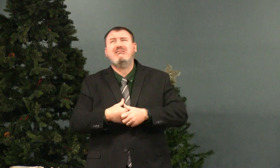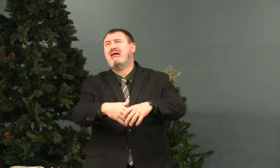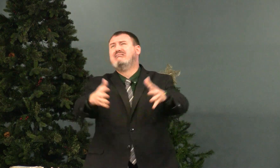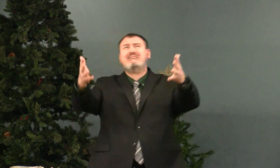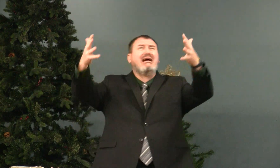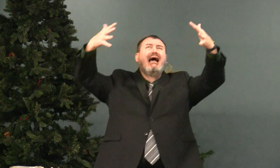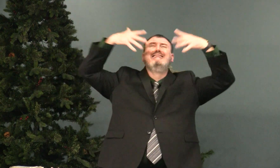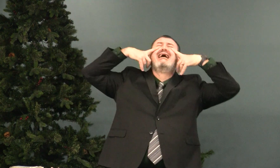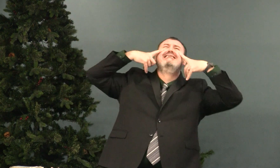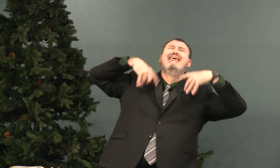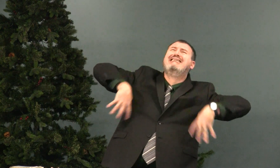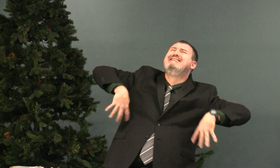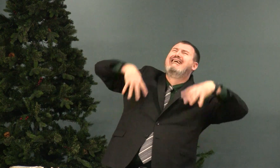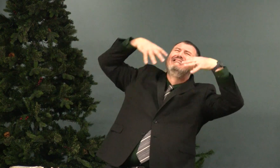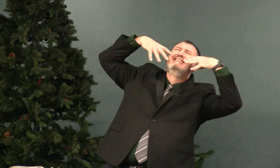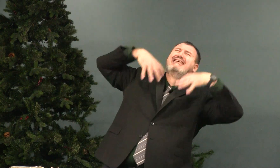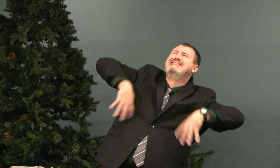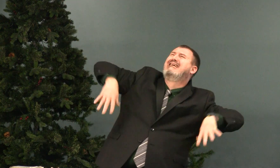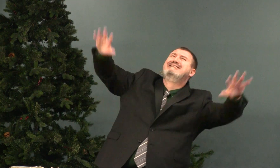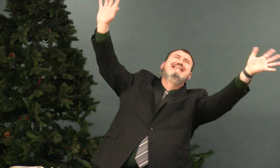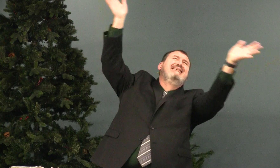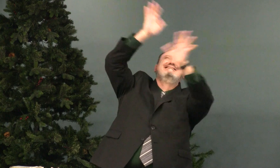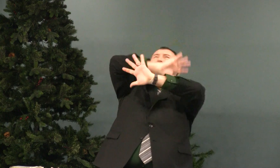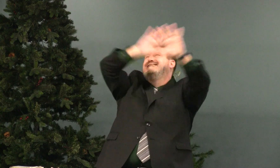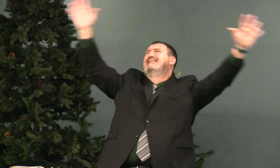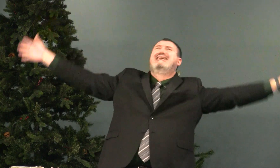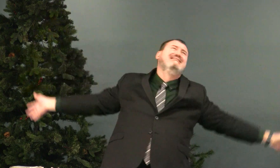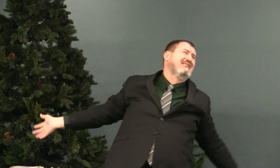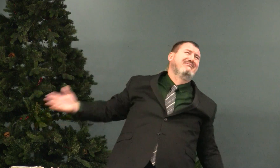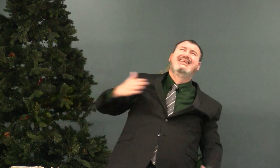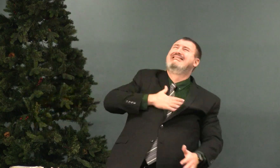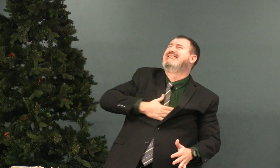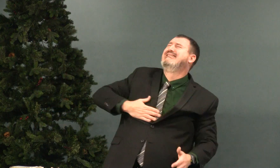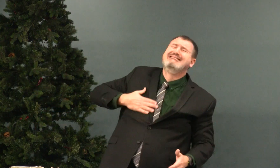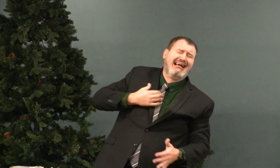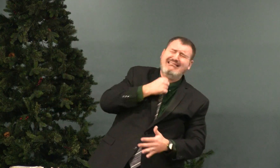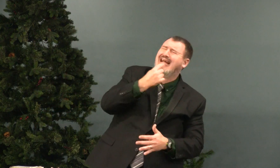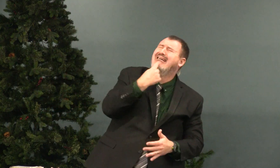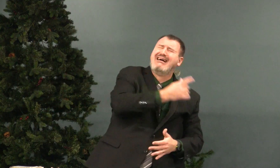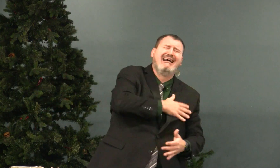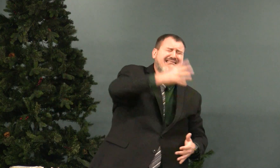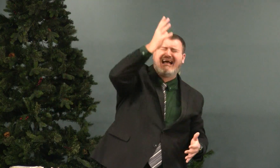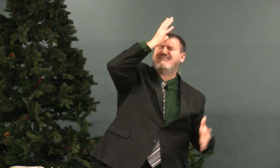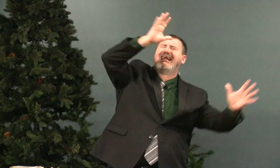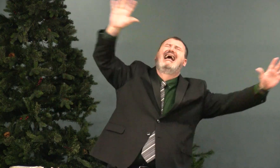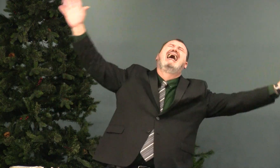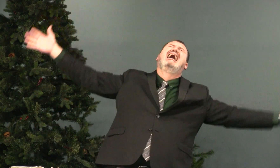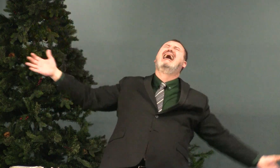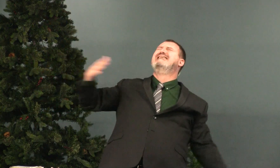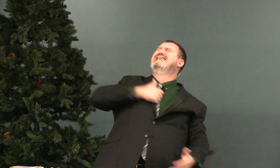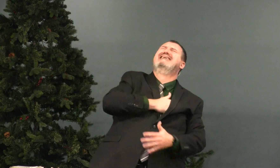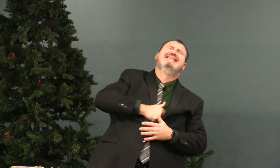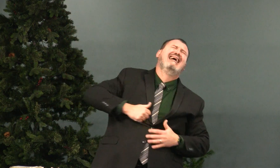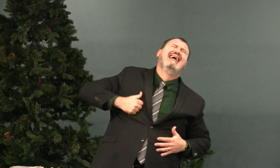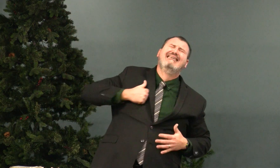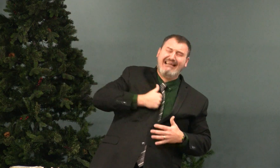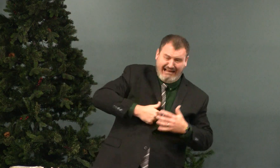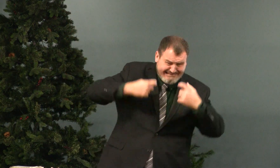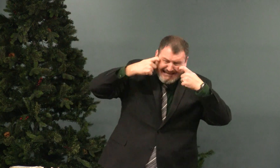And if his son was up there in front of the invitation, it was big deal. And I was crying, don't tell my dad. Please